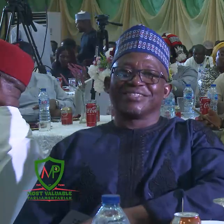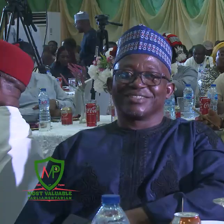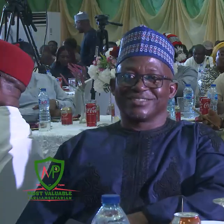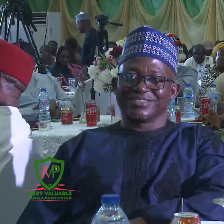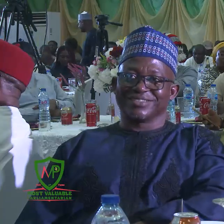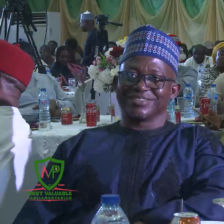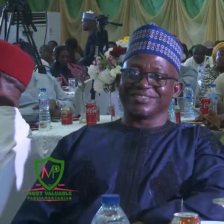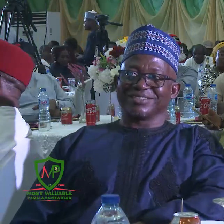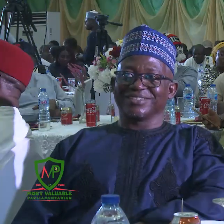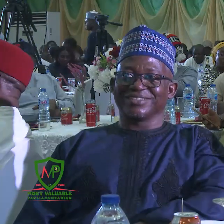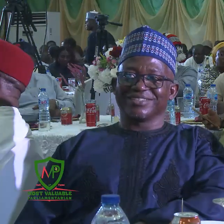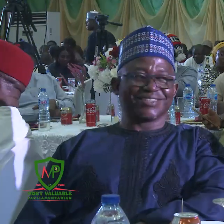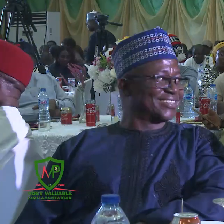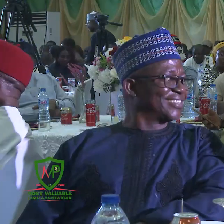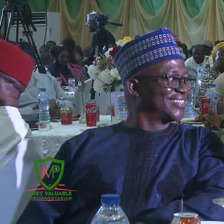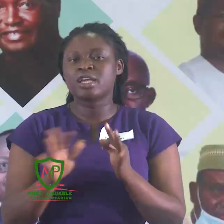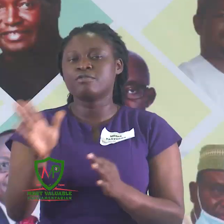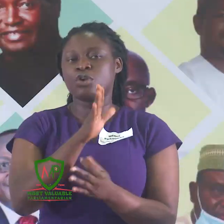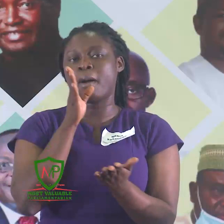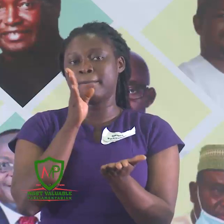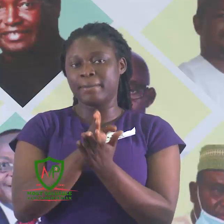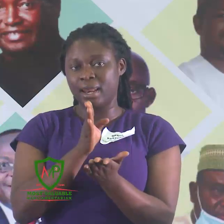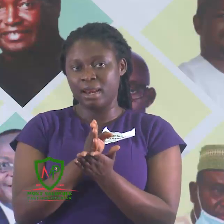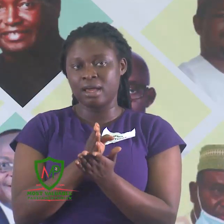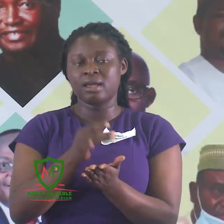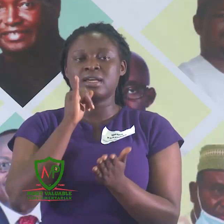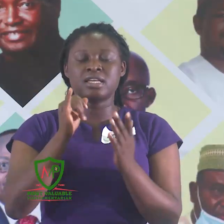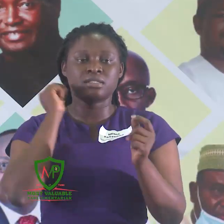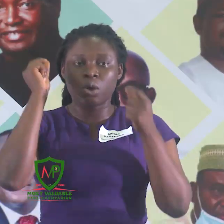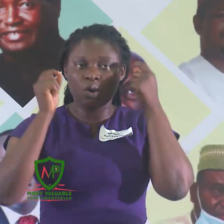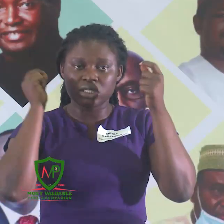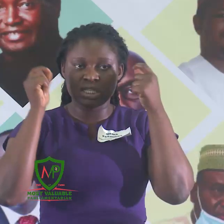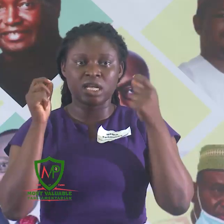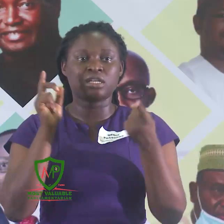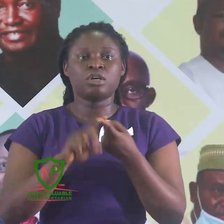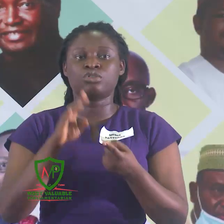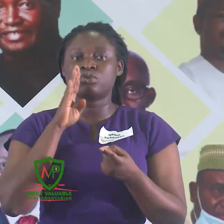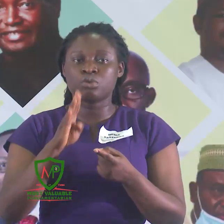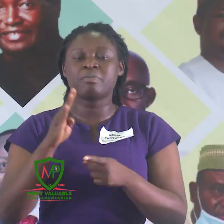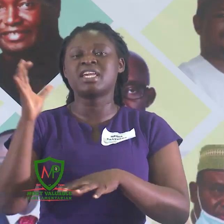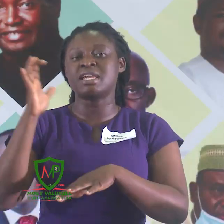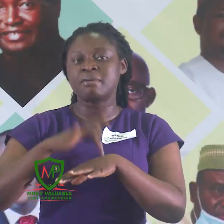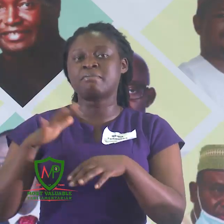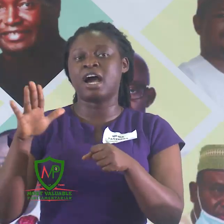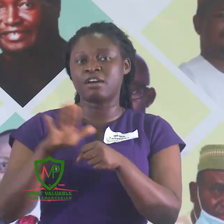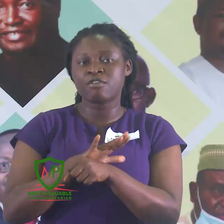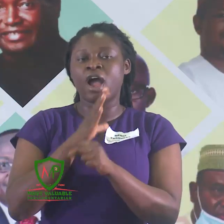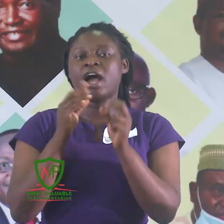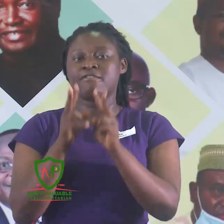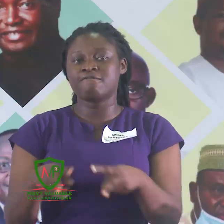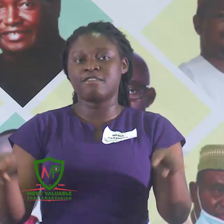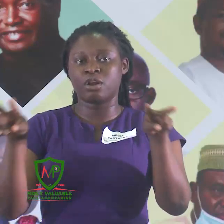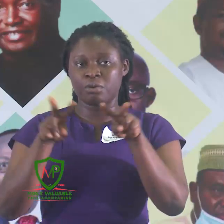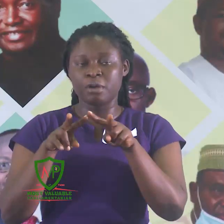Now, if your bill is considered to be impactful and valuable,